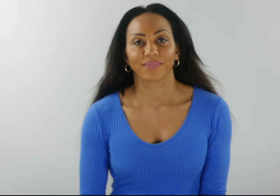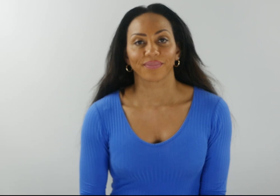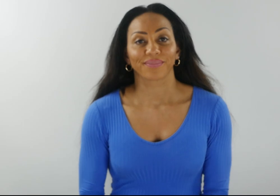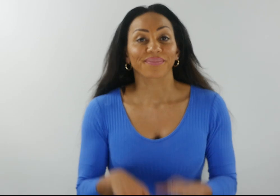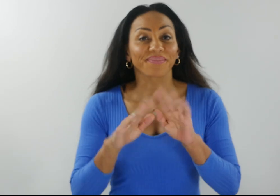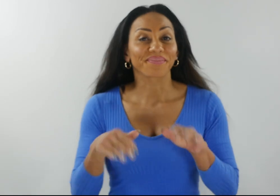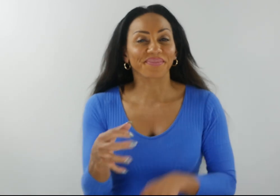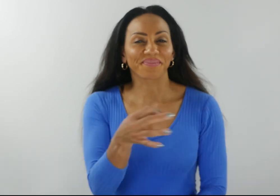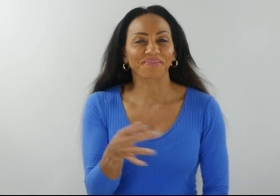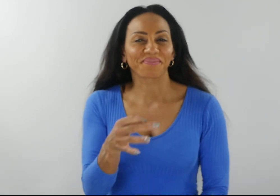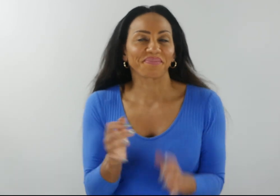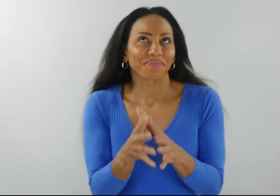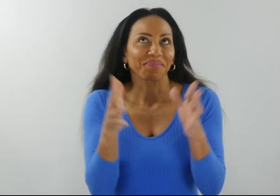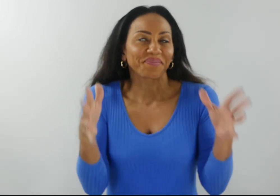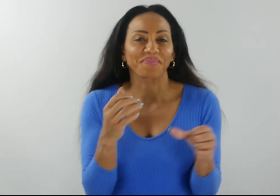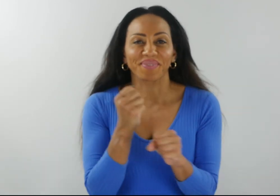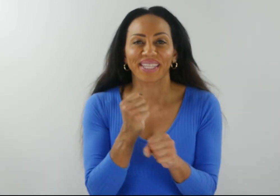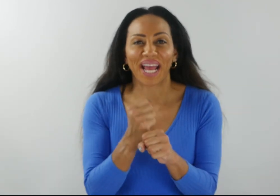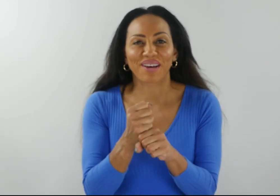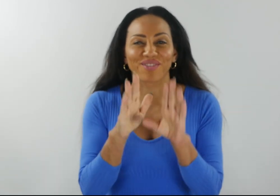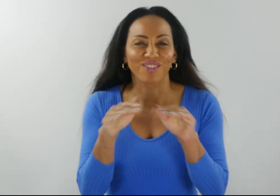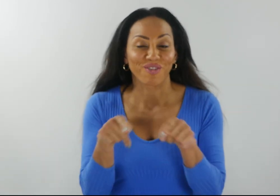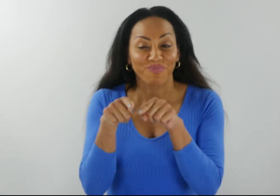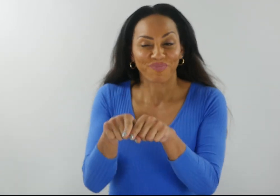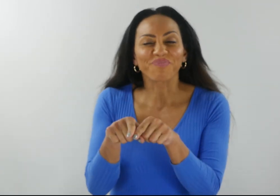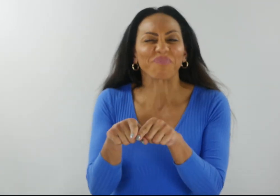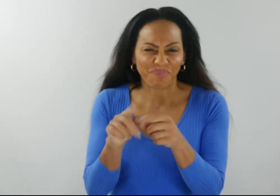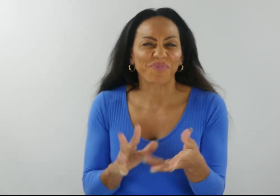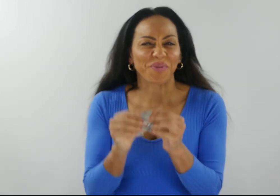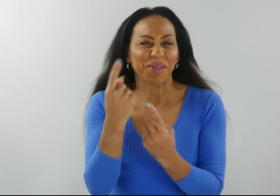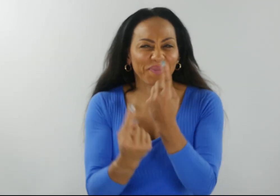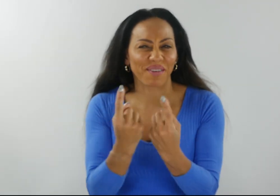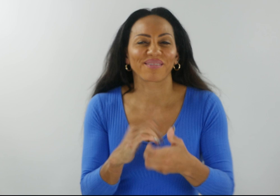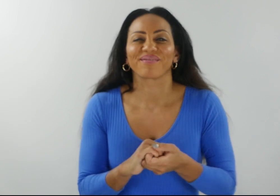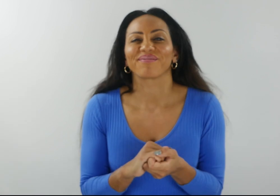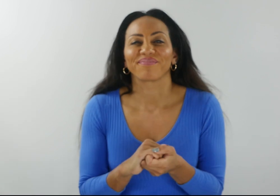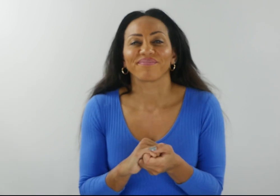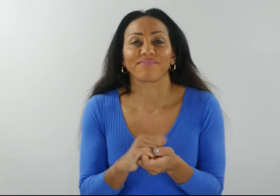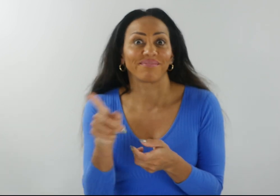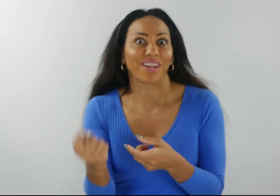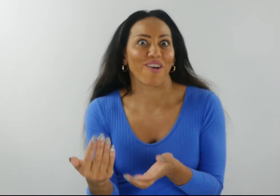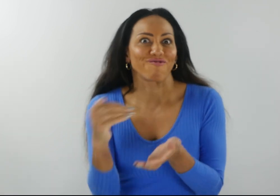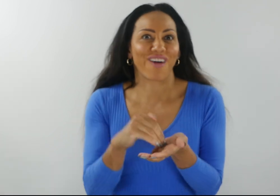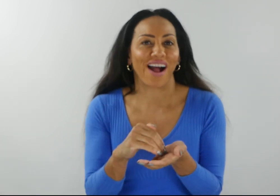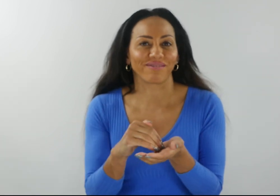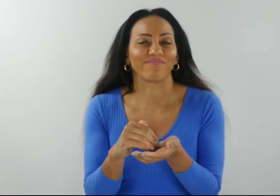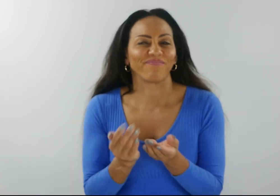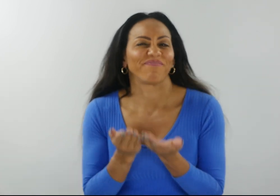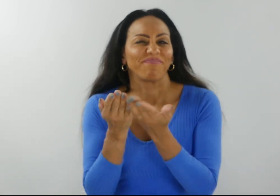Kidstown is a massive game for children that they make up themselves. When they arrive, they are given a passport